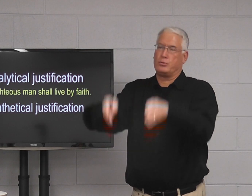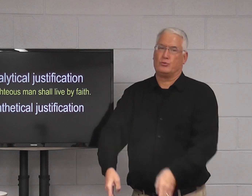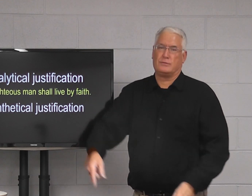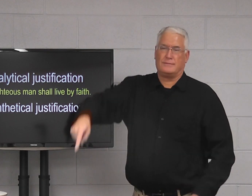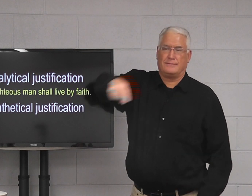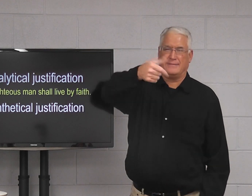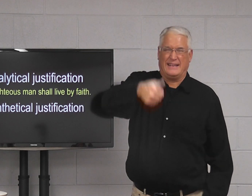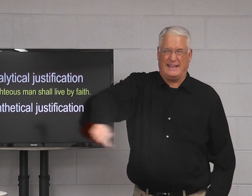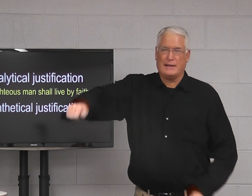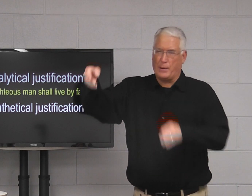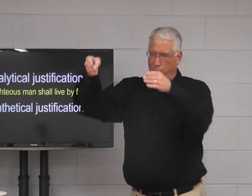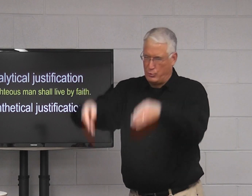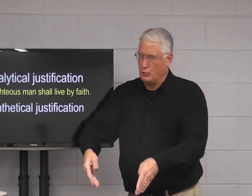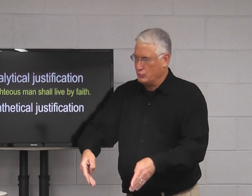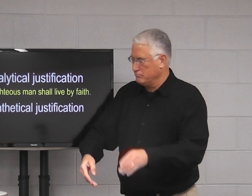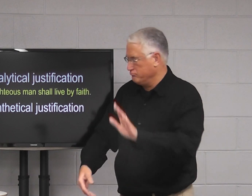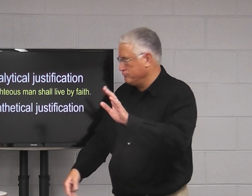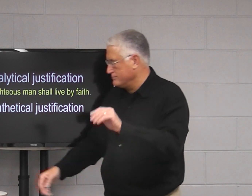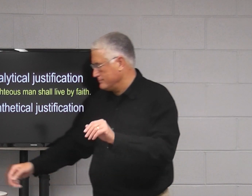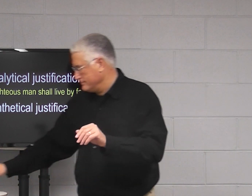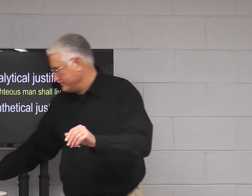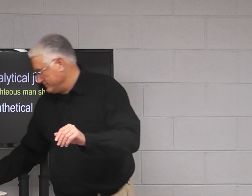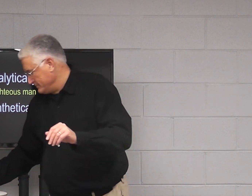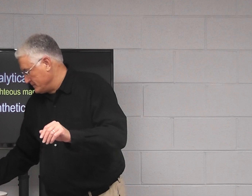but the scripture is talking about any person.